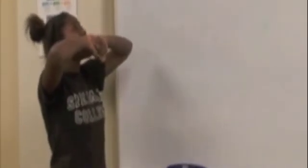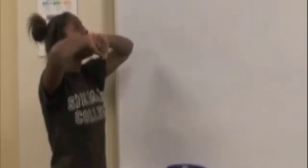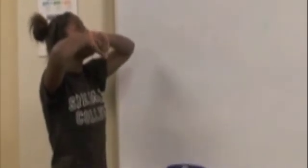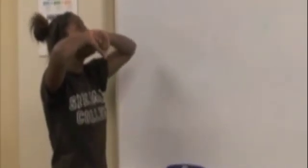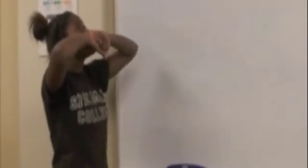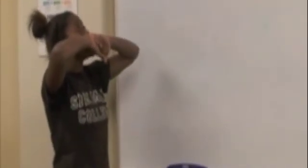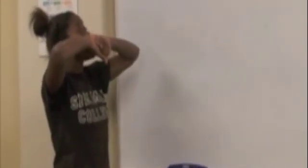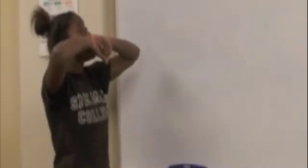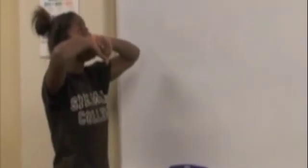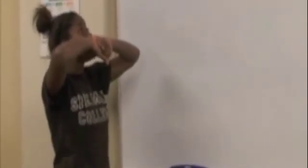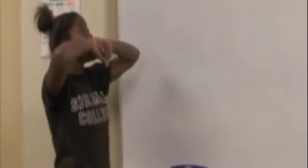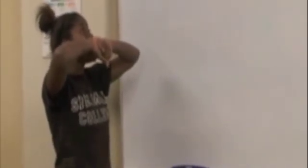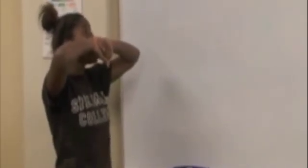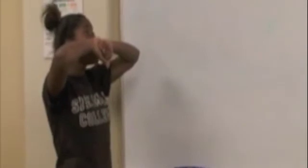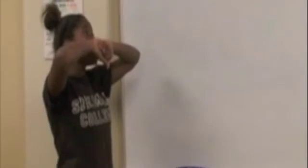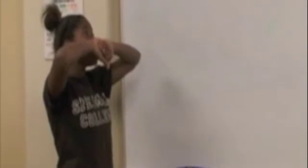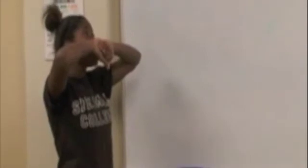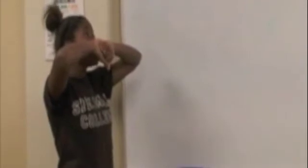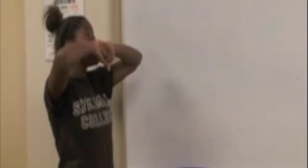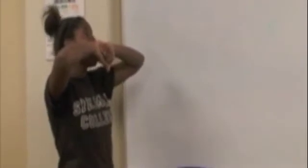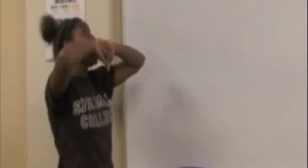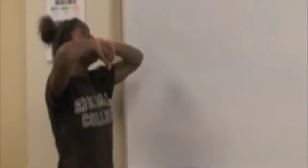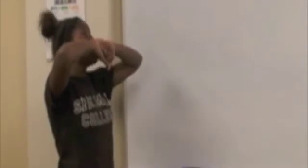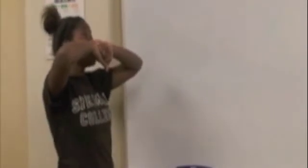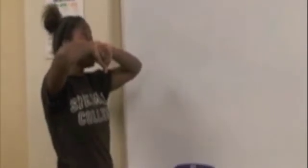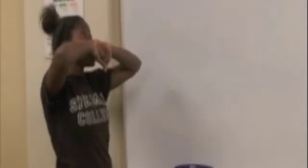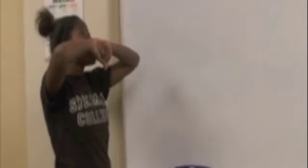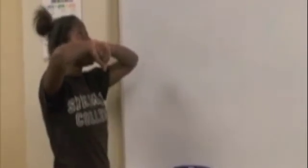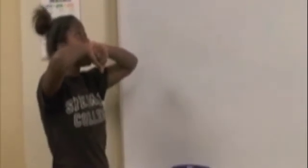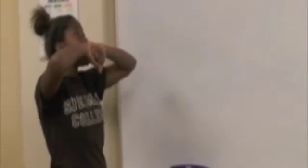STD is just for me.